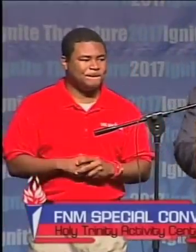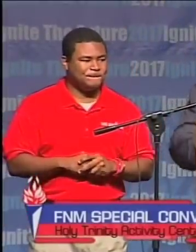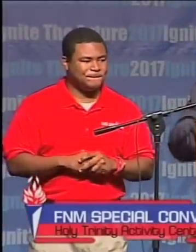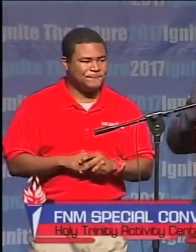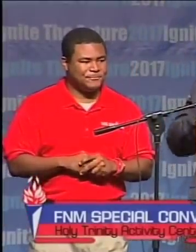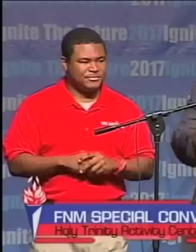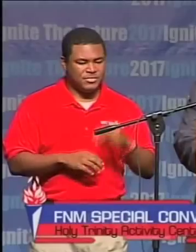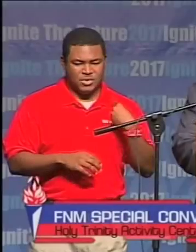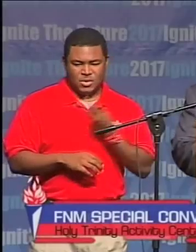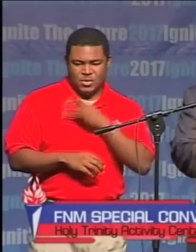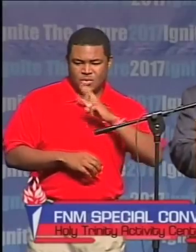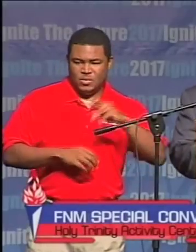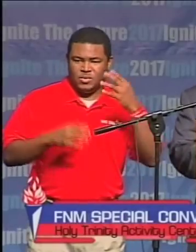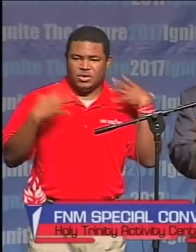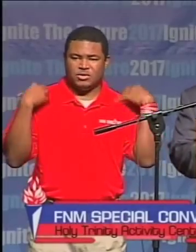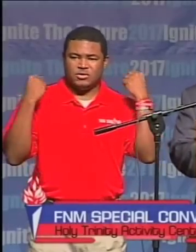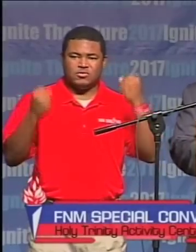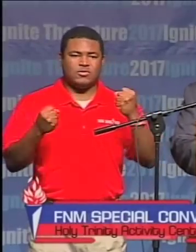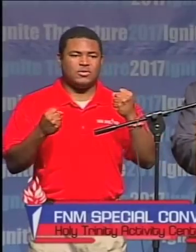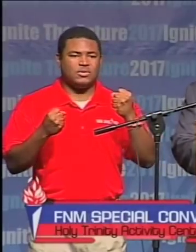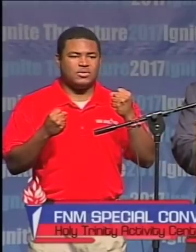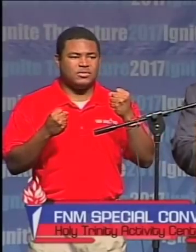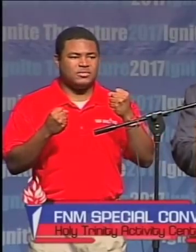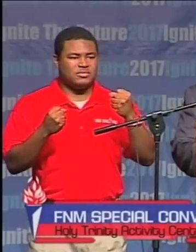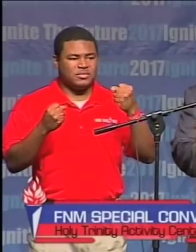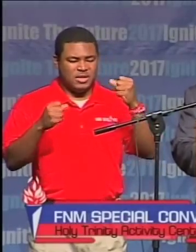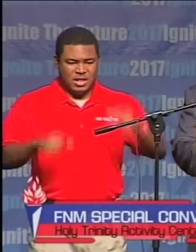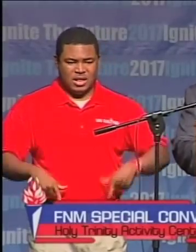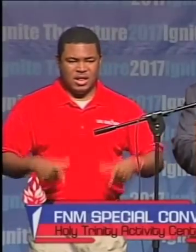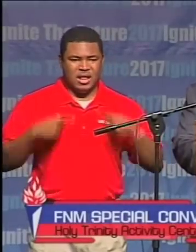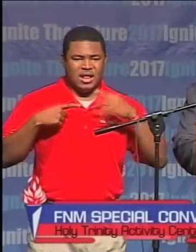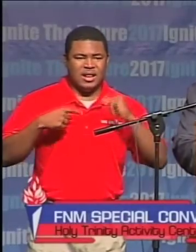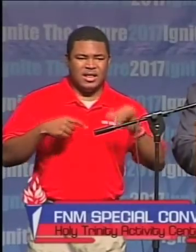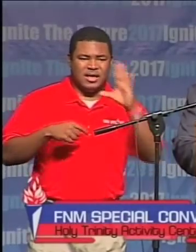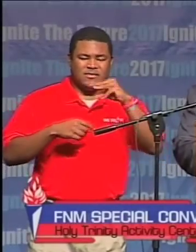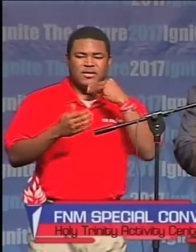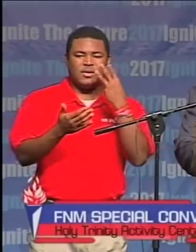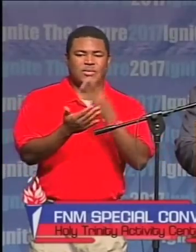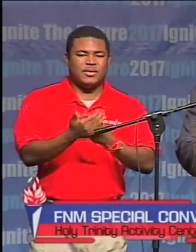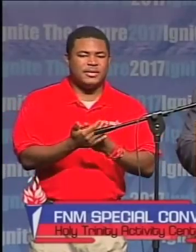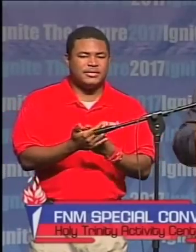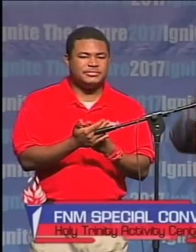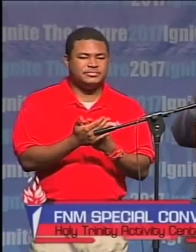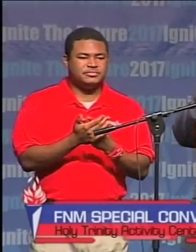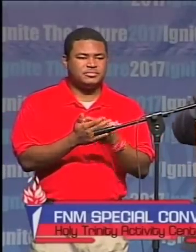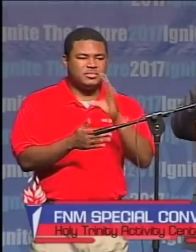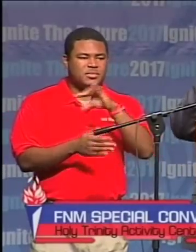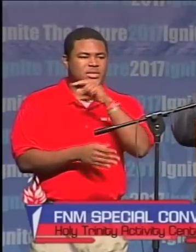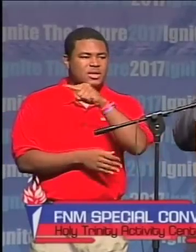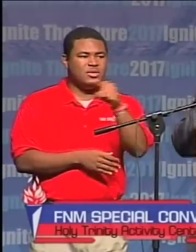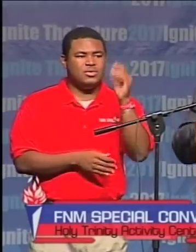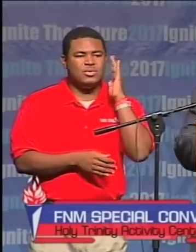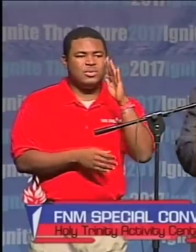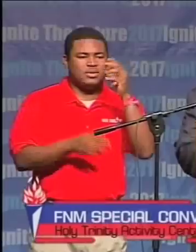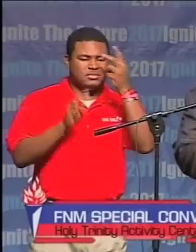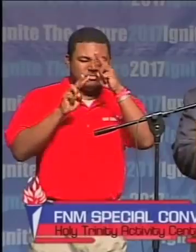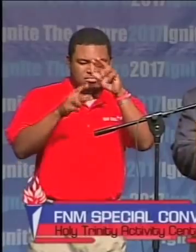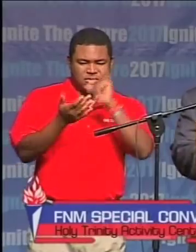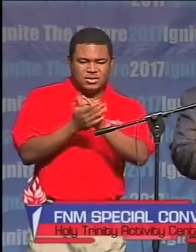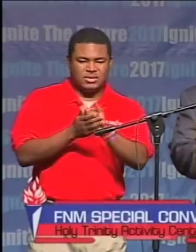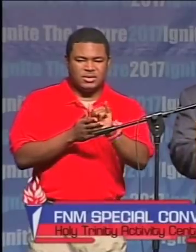We are strong, alive and well, and you will see that.